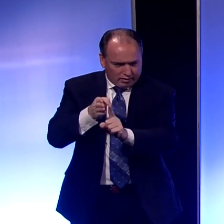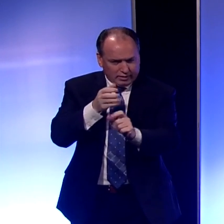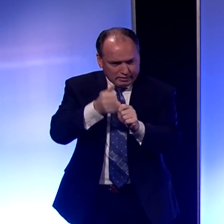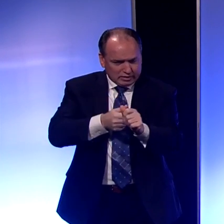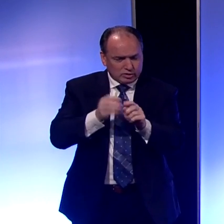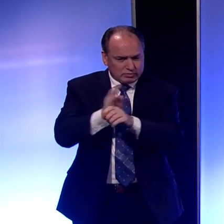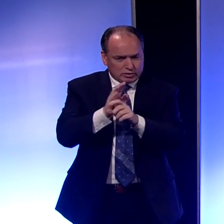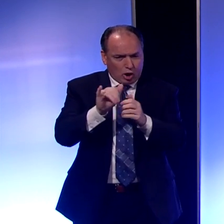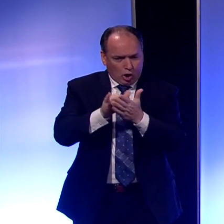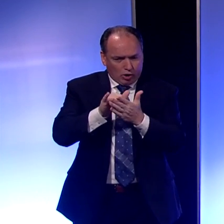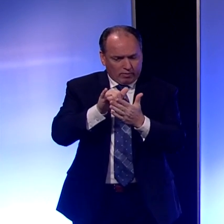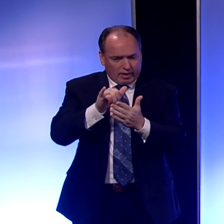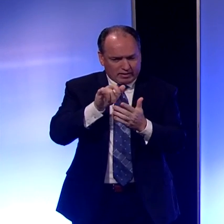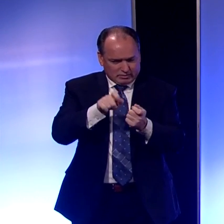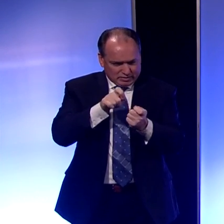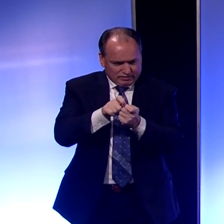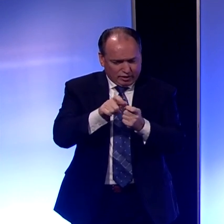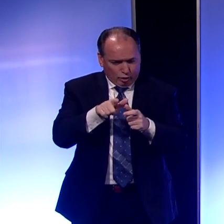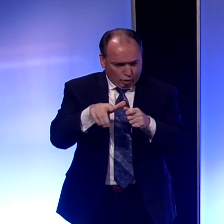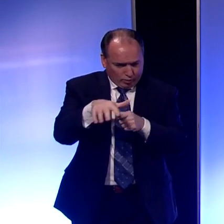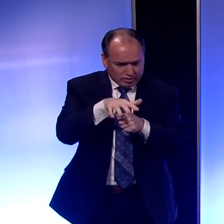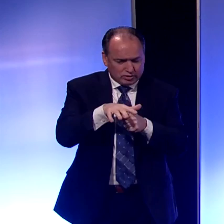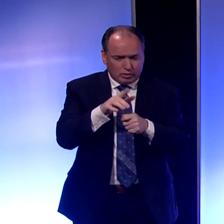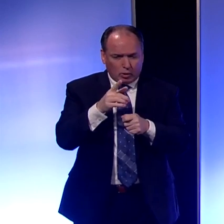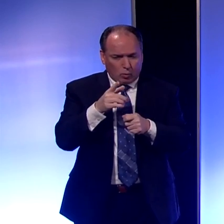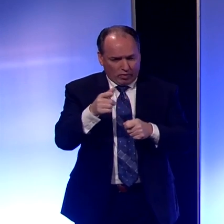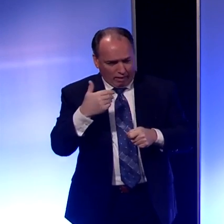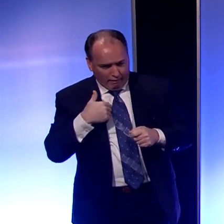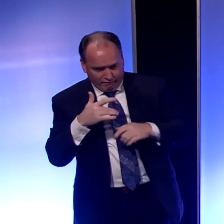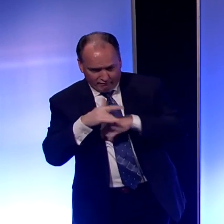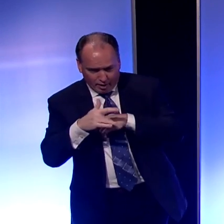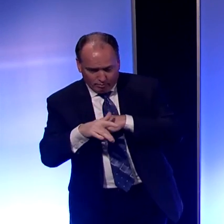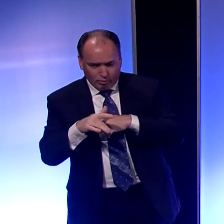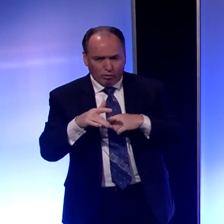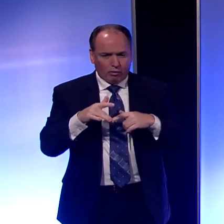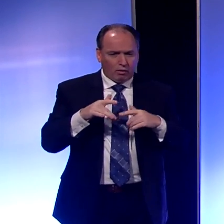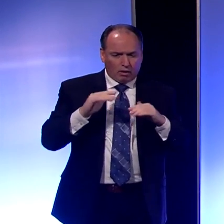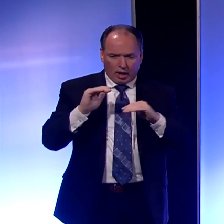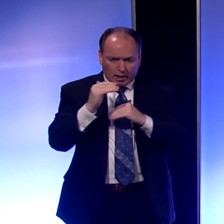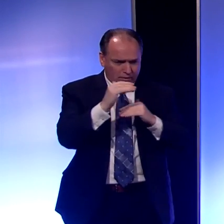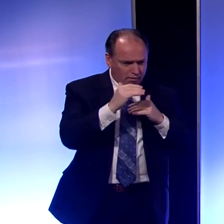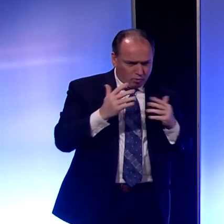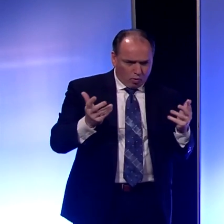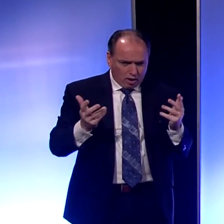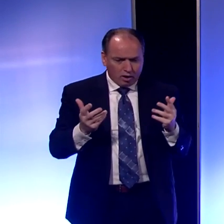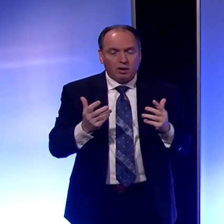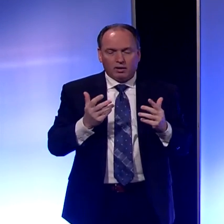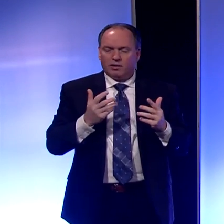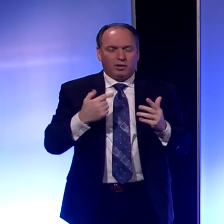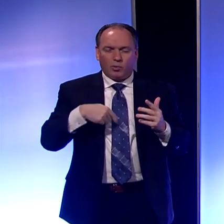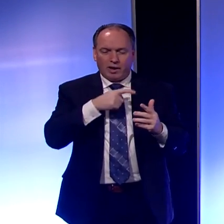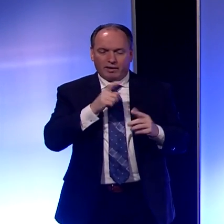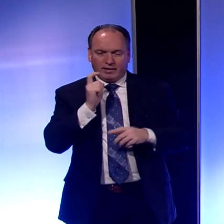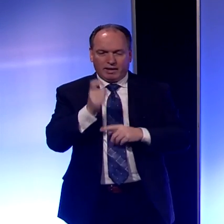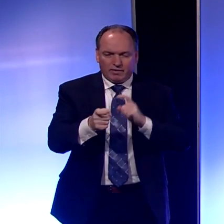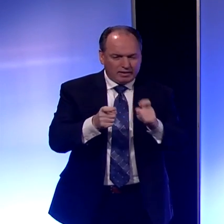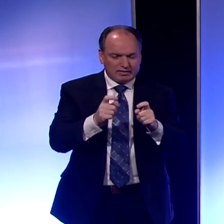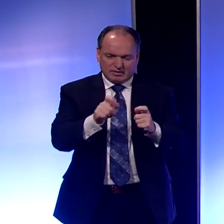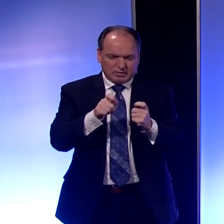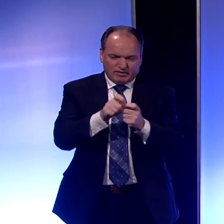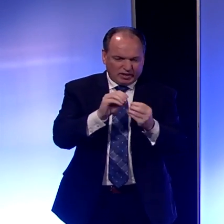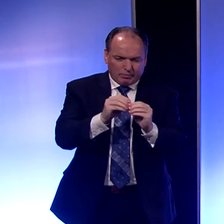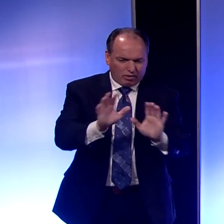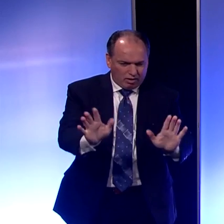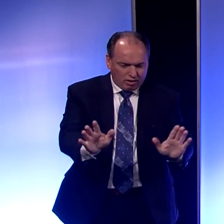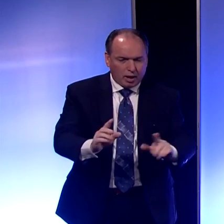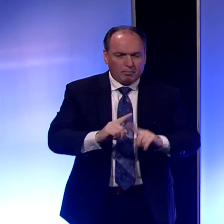specific location, what they have available, what the constraints might be. So we're not giving a specific number because it